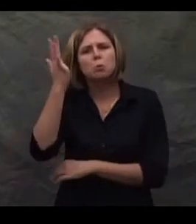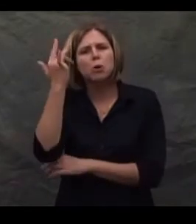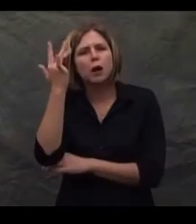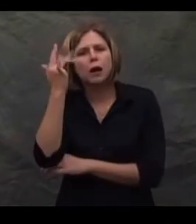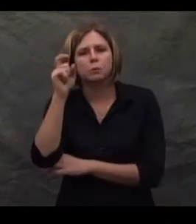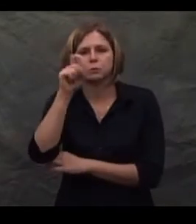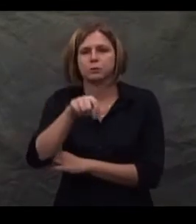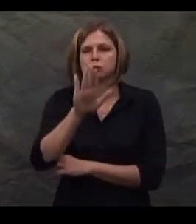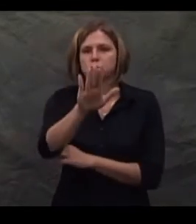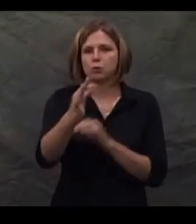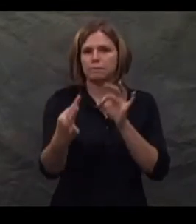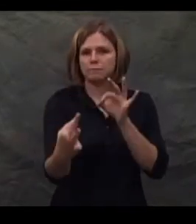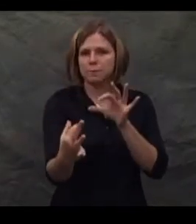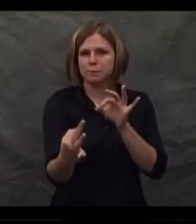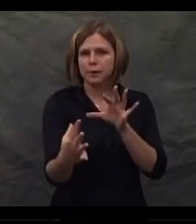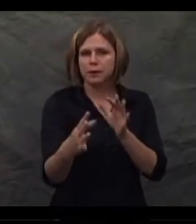regarding communication access.